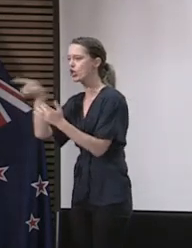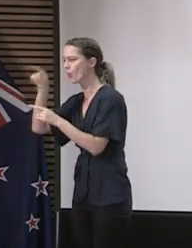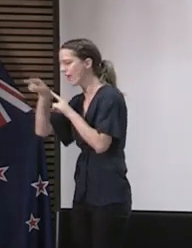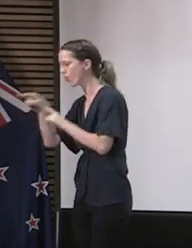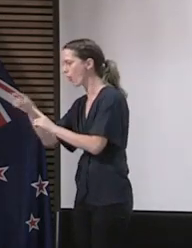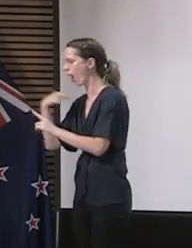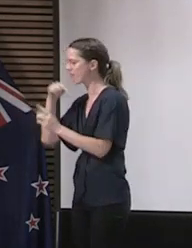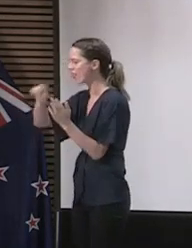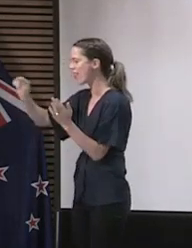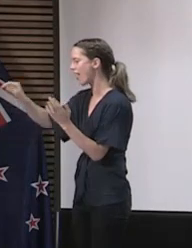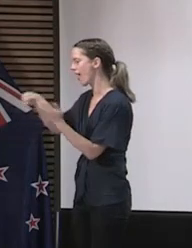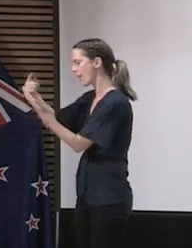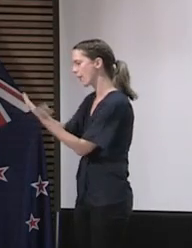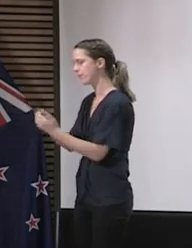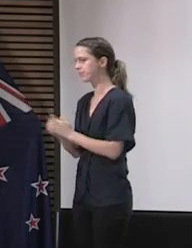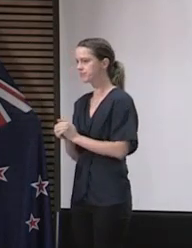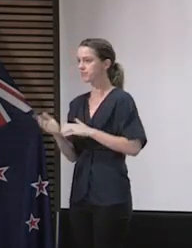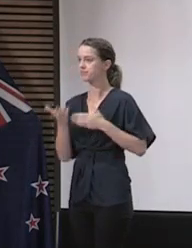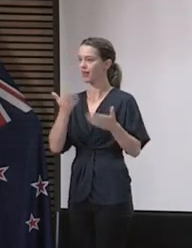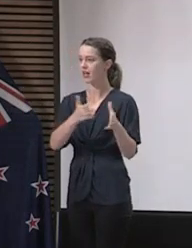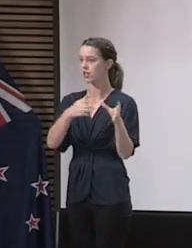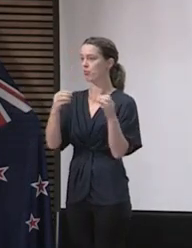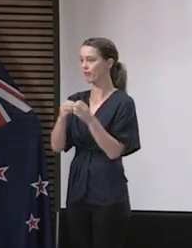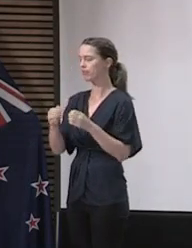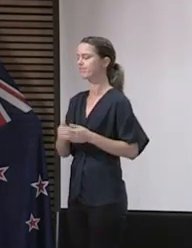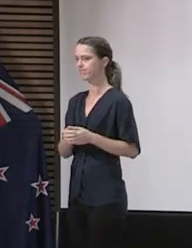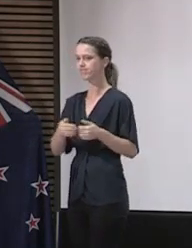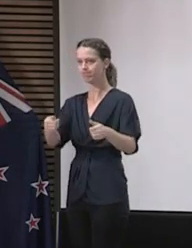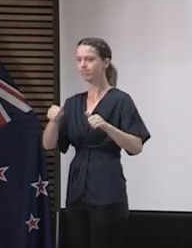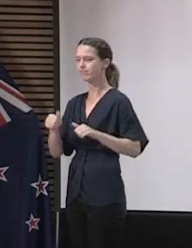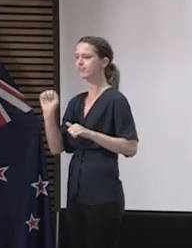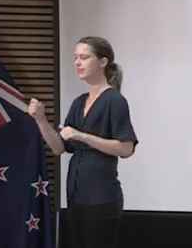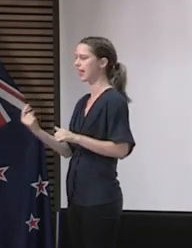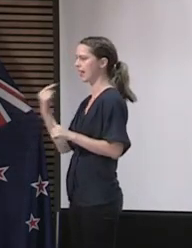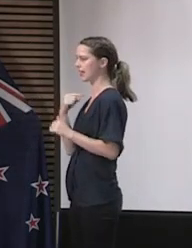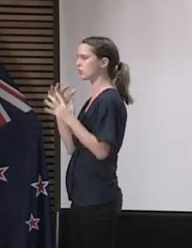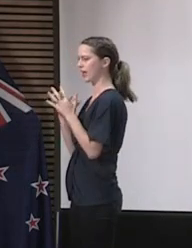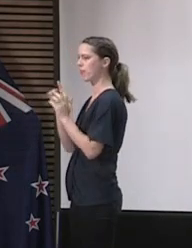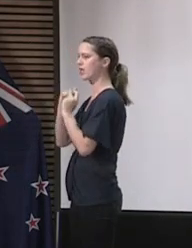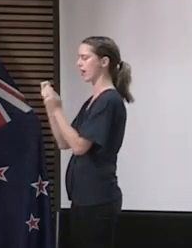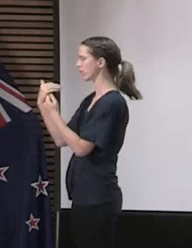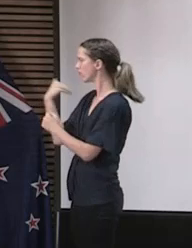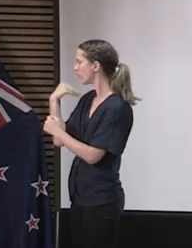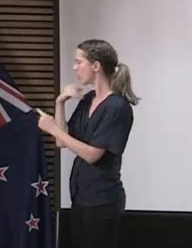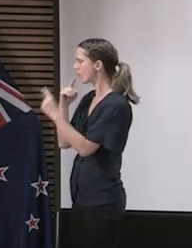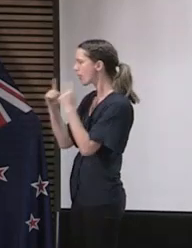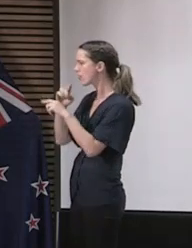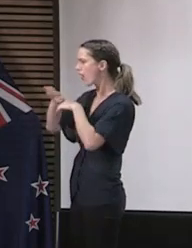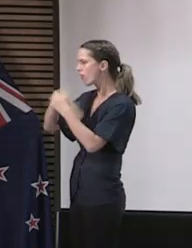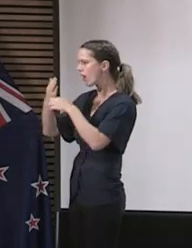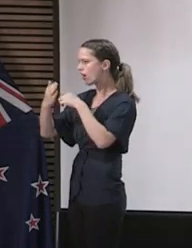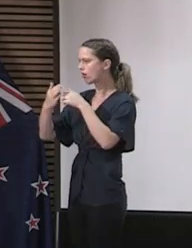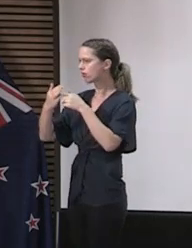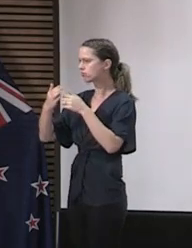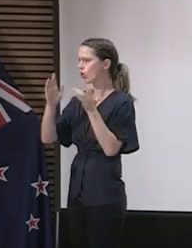Yes, two comments, Prime Minister. One is, I did have a full update from my team at the end of last week on progress with both the rollout and also